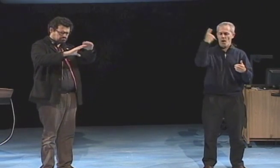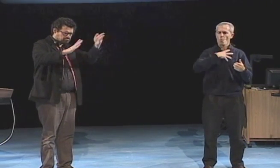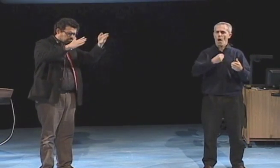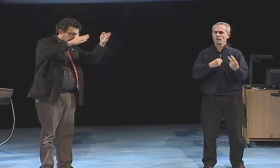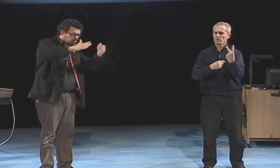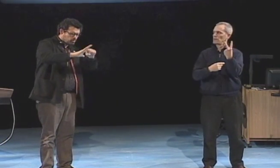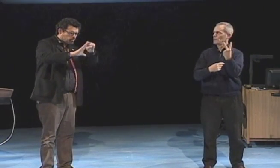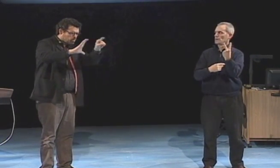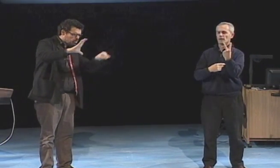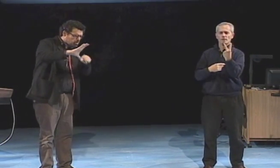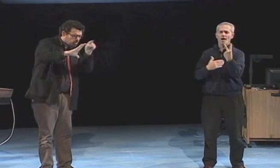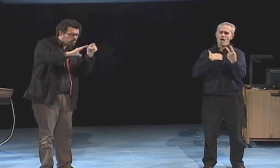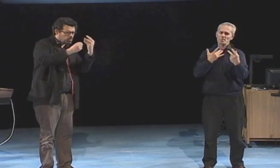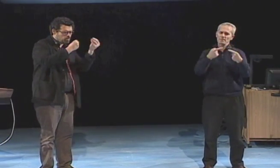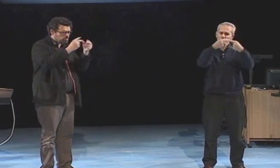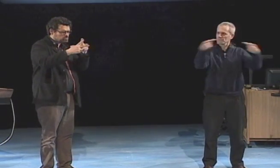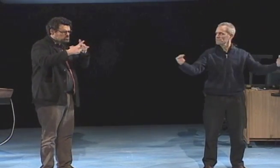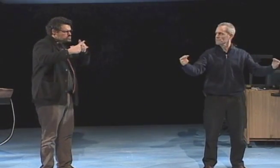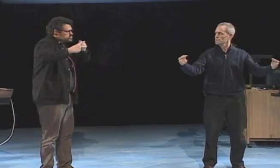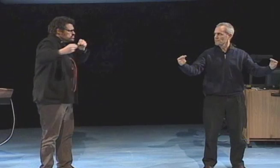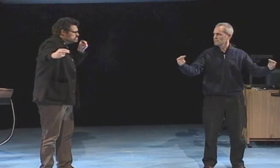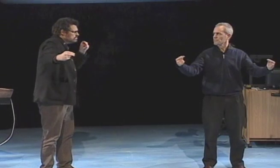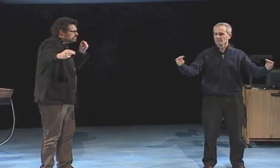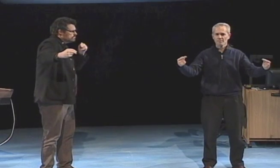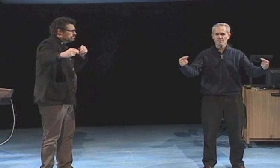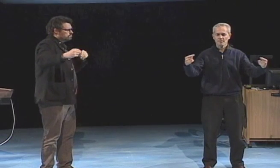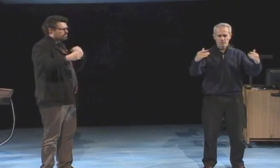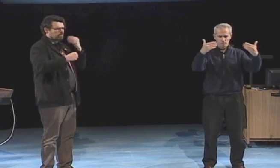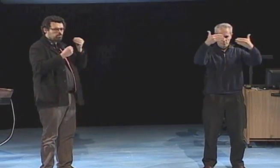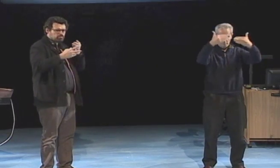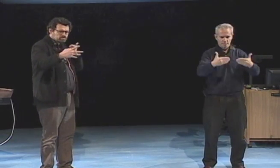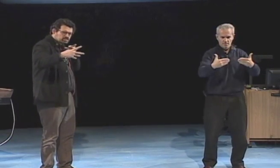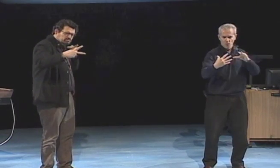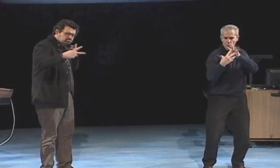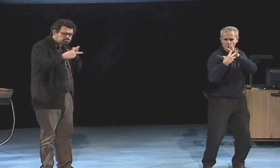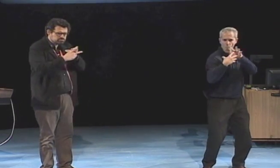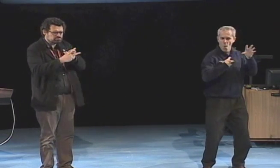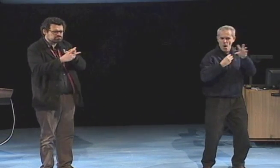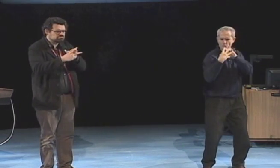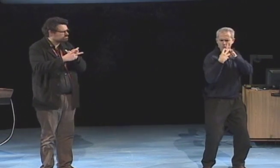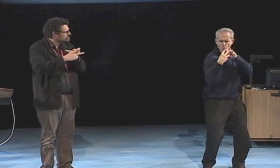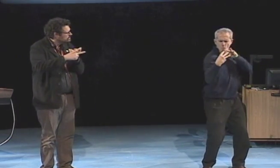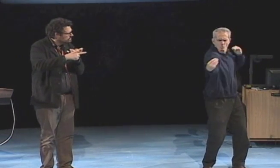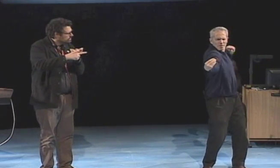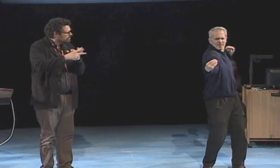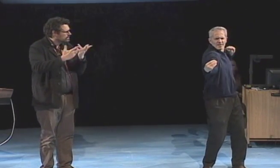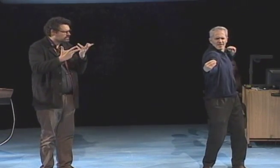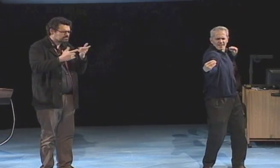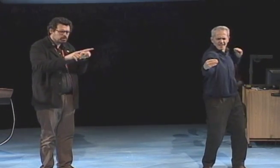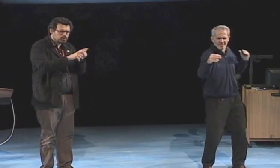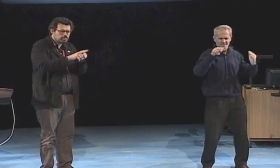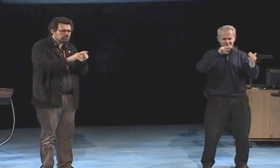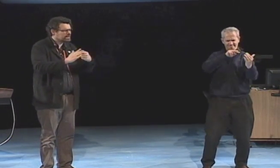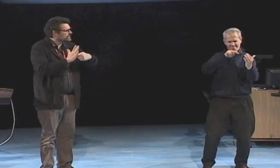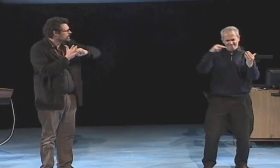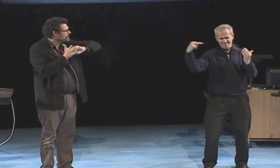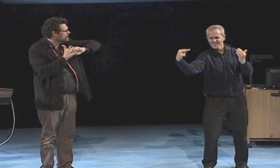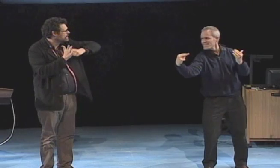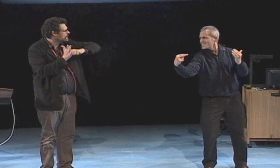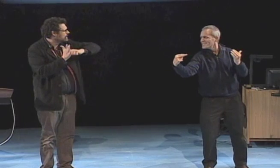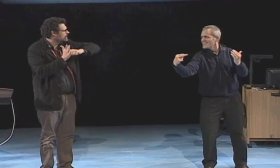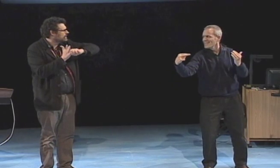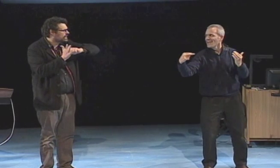I made it duality, black and white, and the oppositional forces between those two ideas.